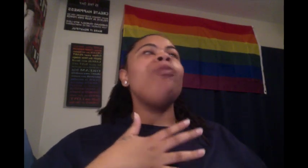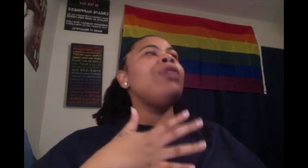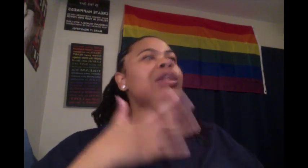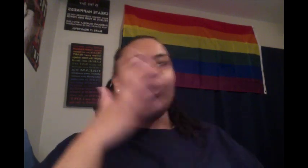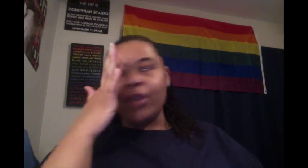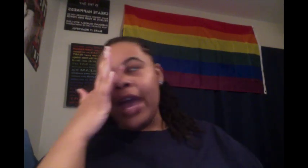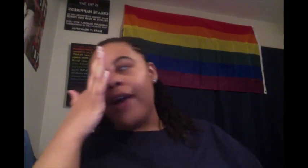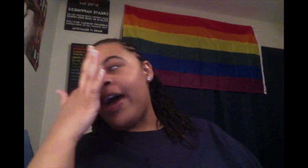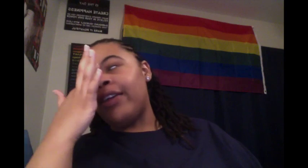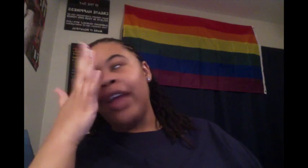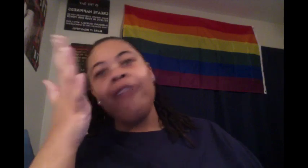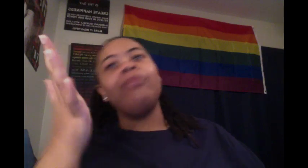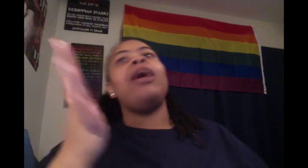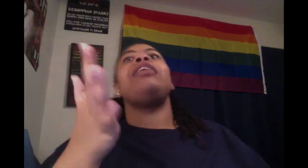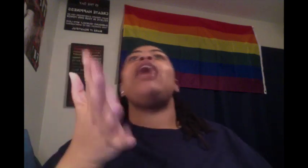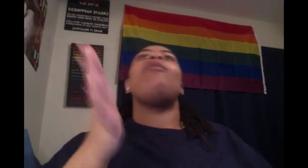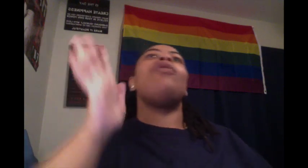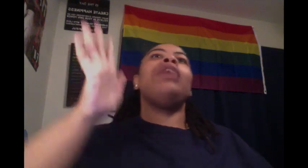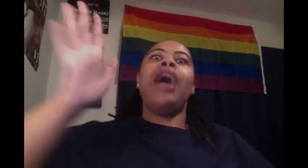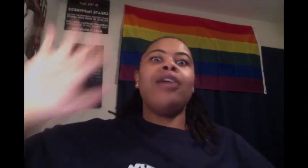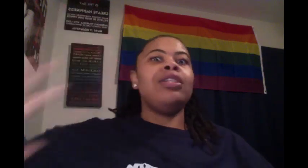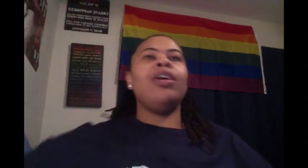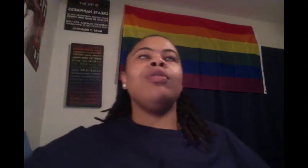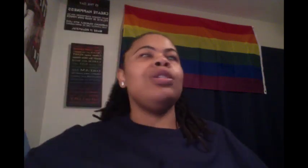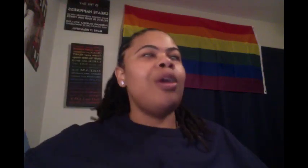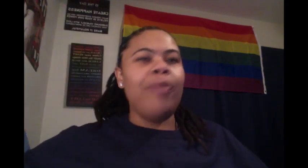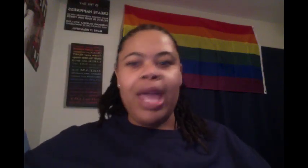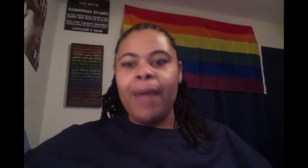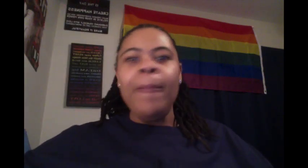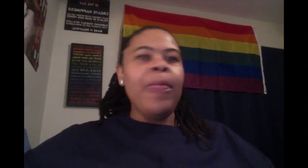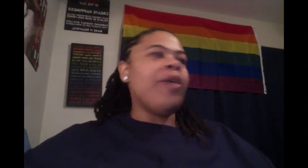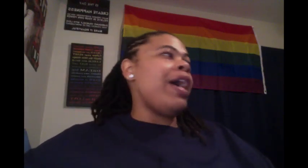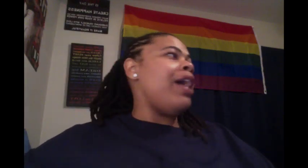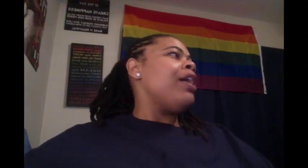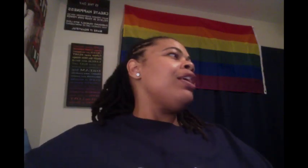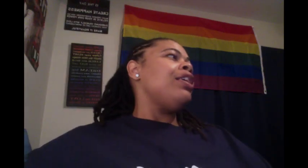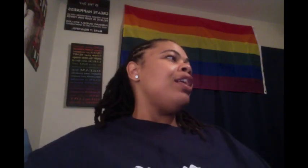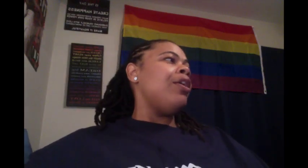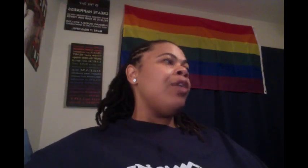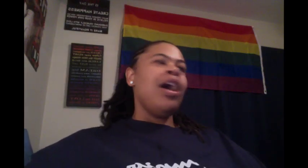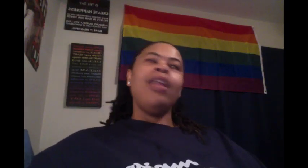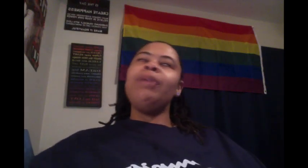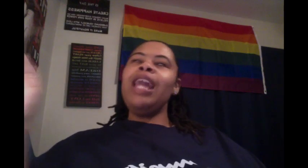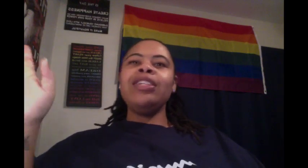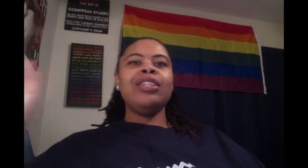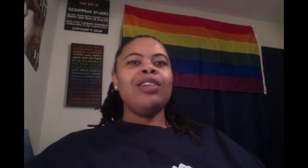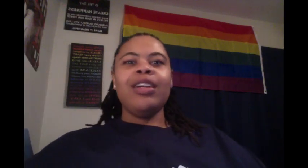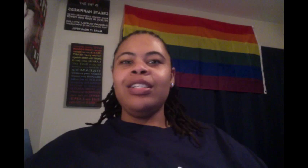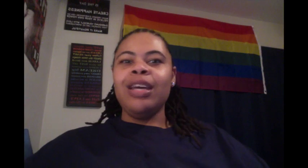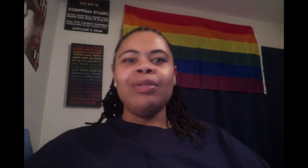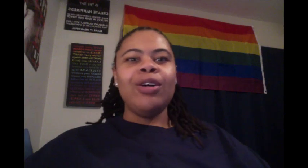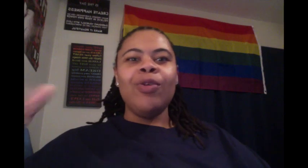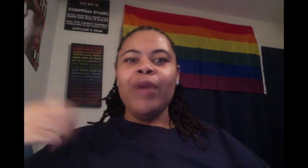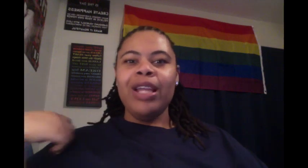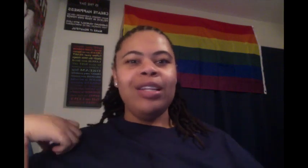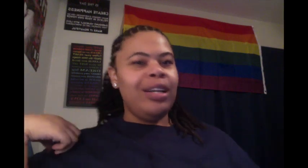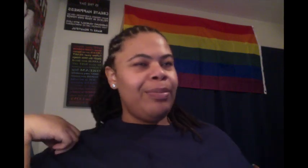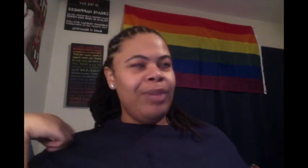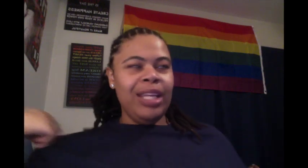really want Kyle. Out of everybody, I want Kyle to go so bad. Okay? You know? But let's just start this episode with, uh, into